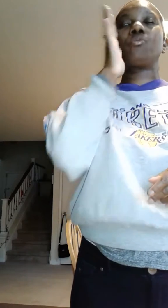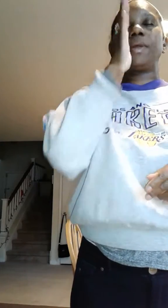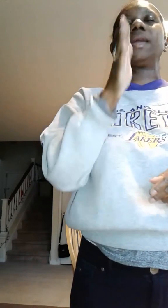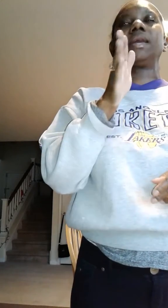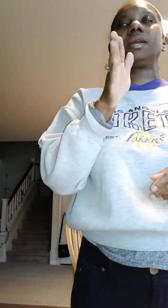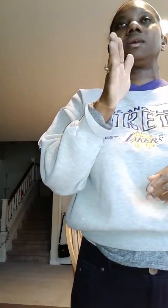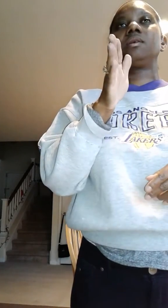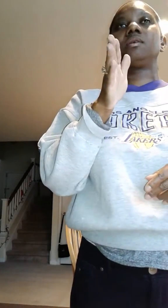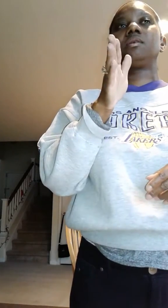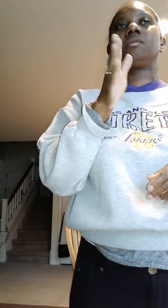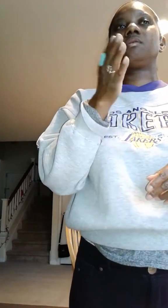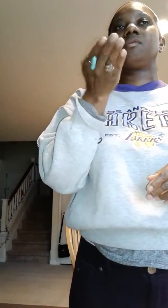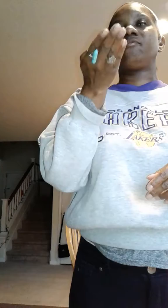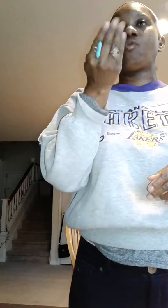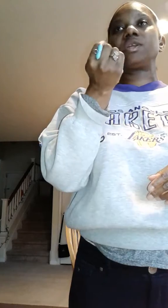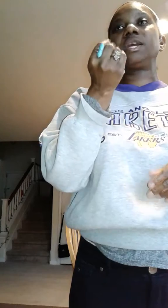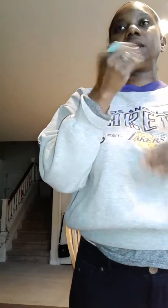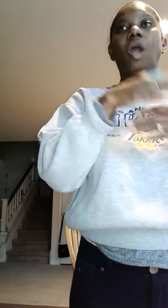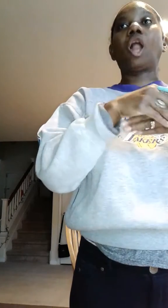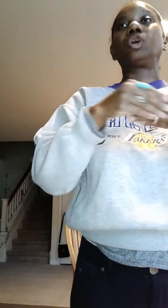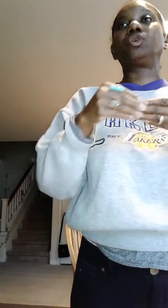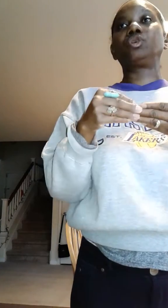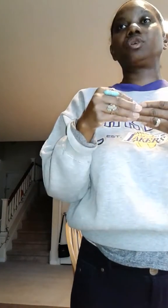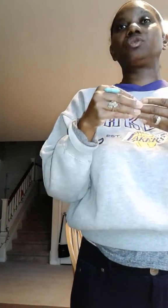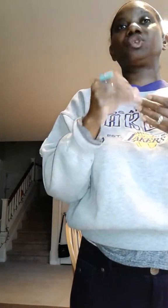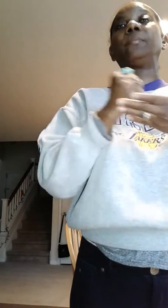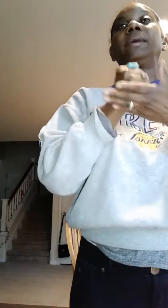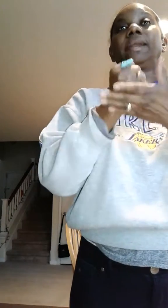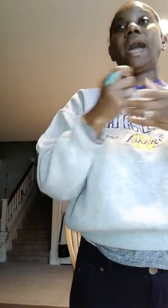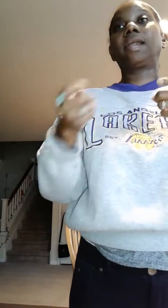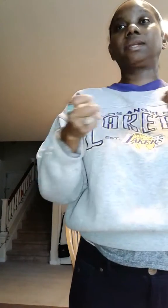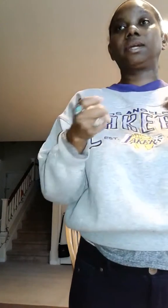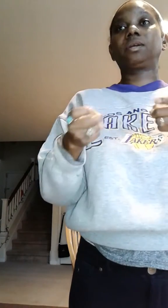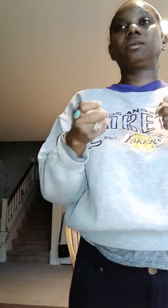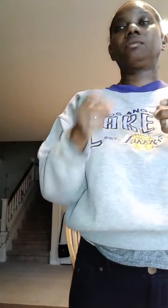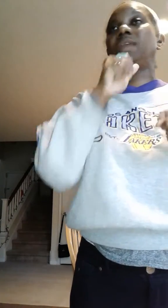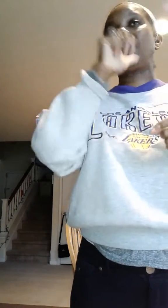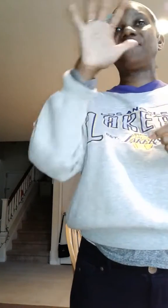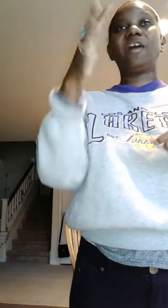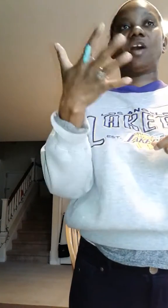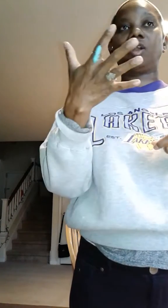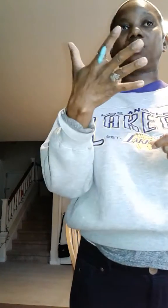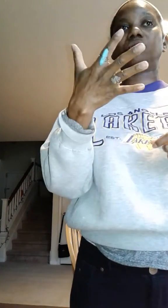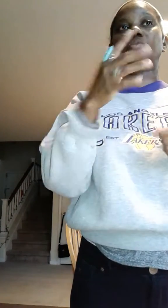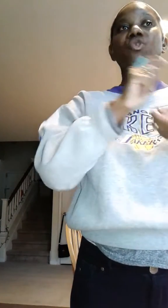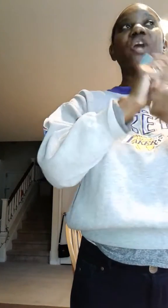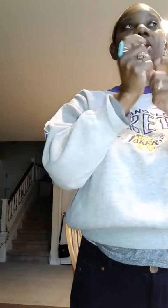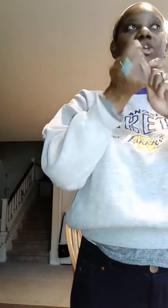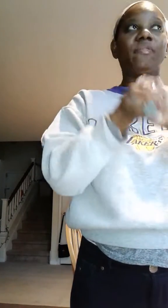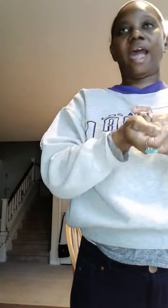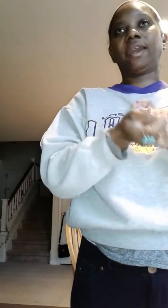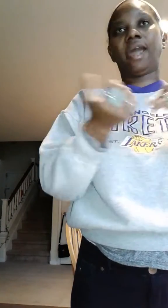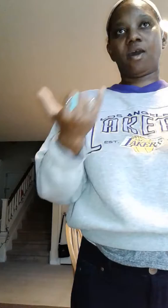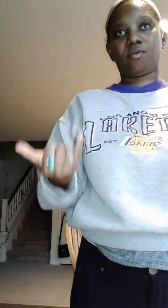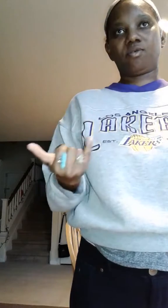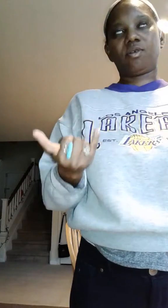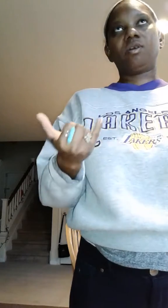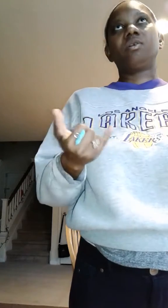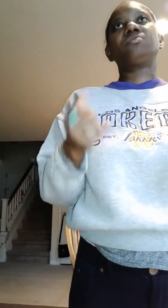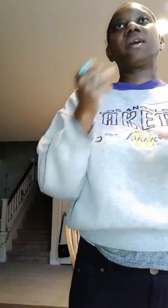be $14 shipping and handling not $5 we're changing that now so I